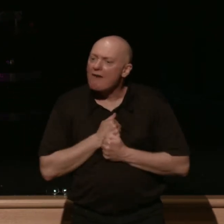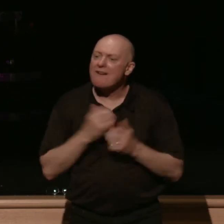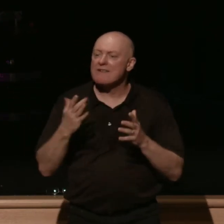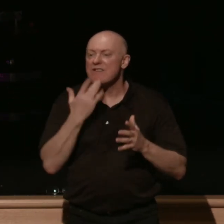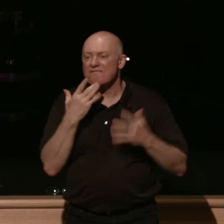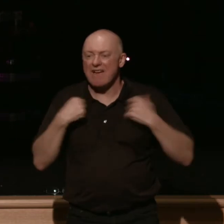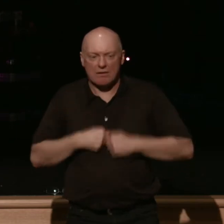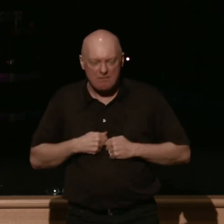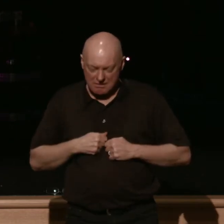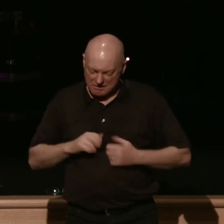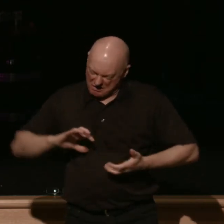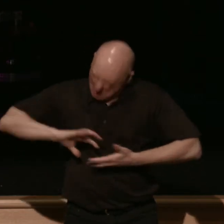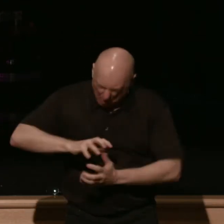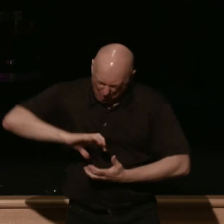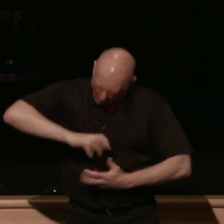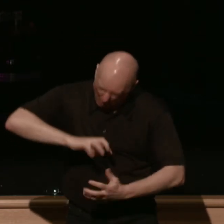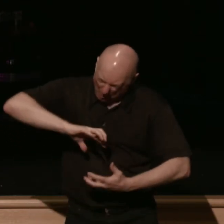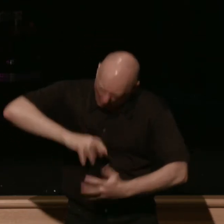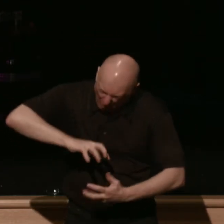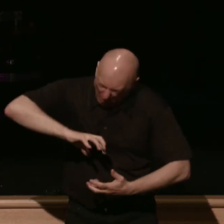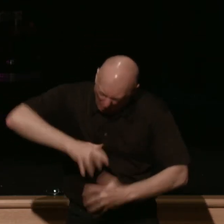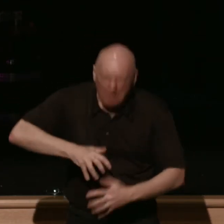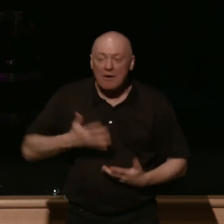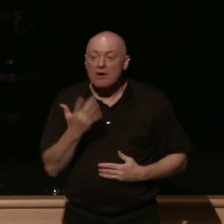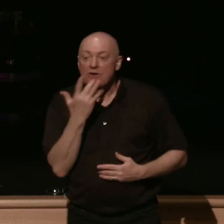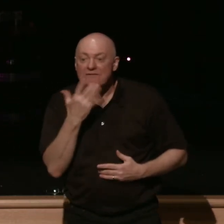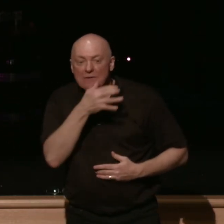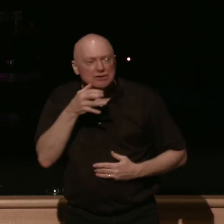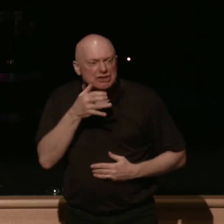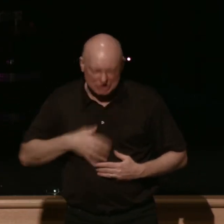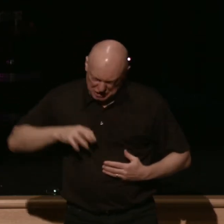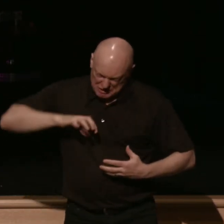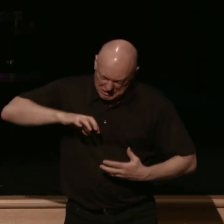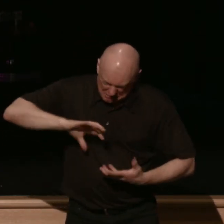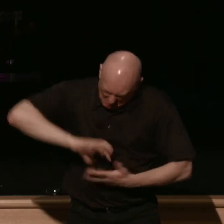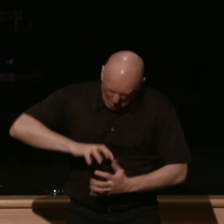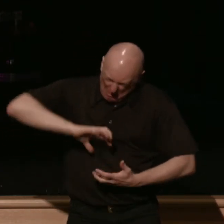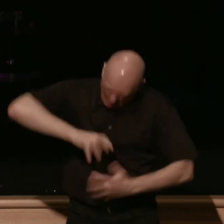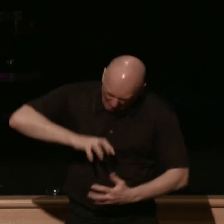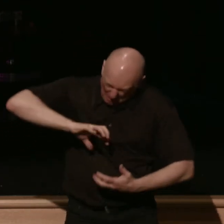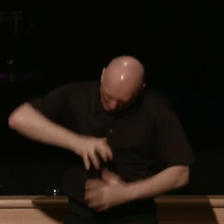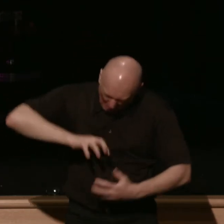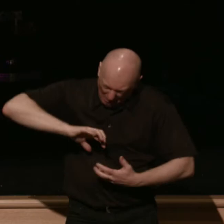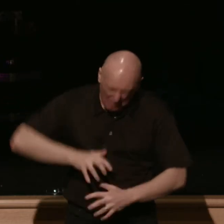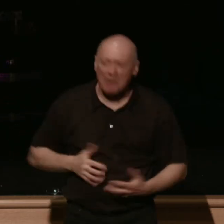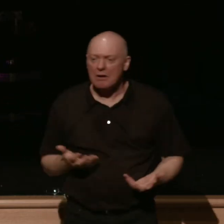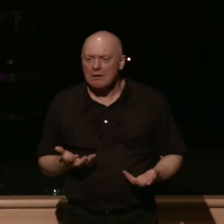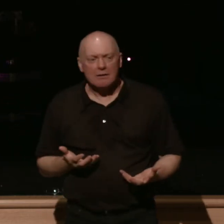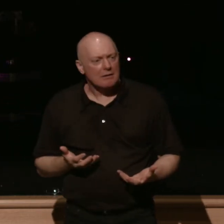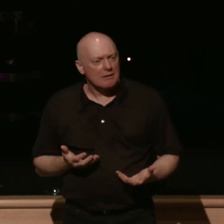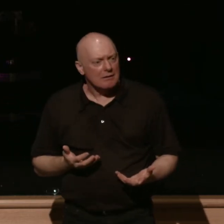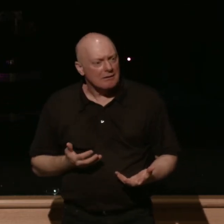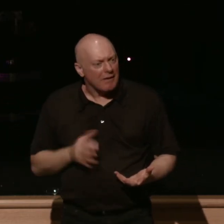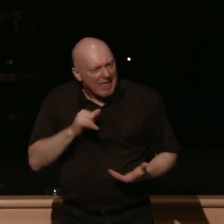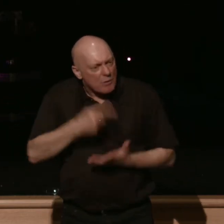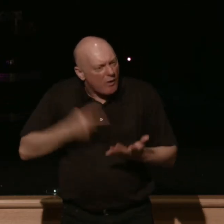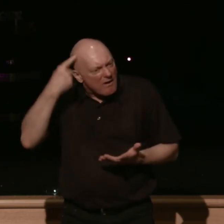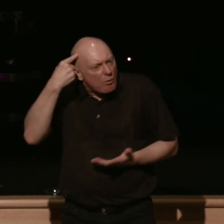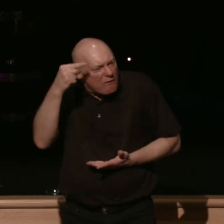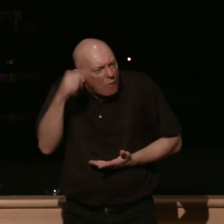hammered by that thing and the favorite pair of jeans man it's just wrecking them that's what an agitator does i could